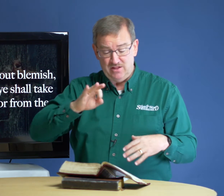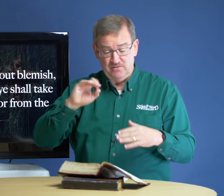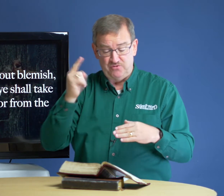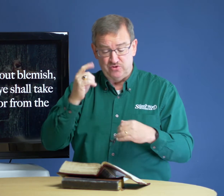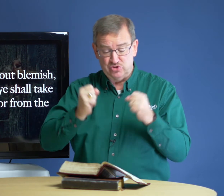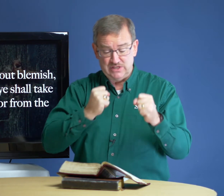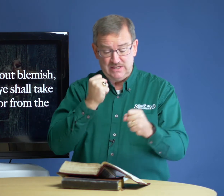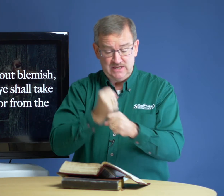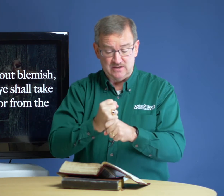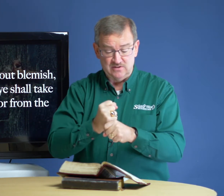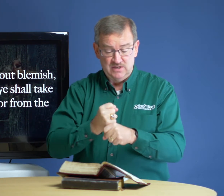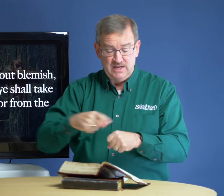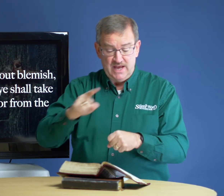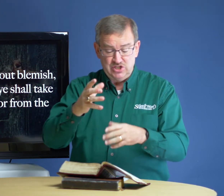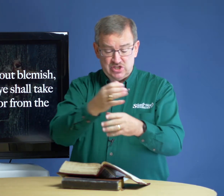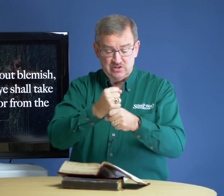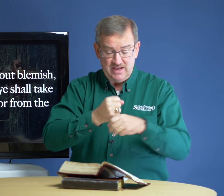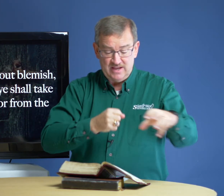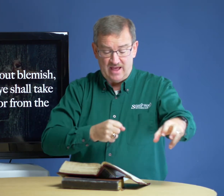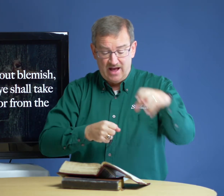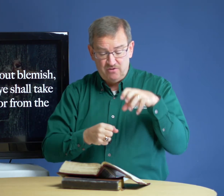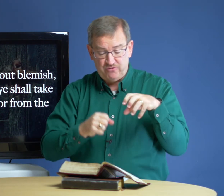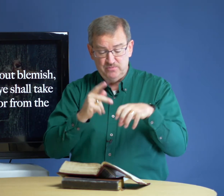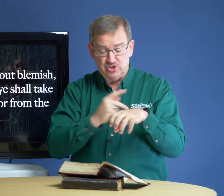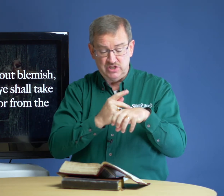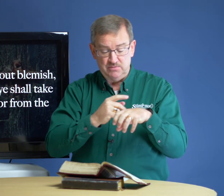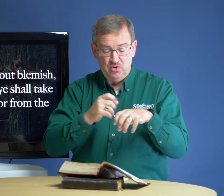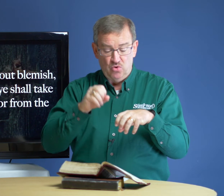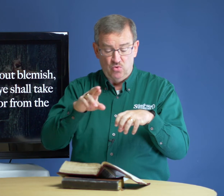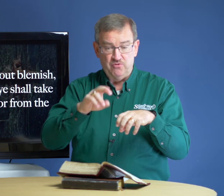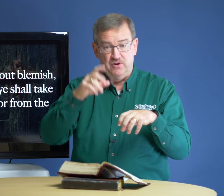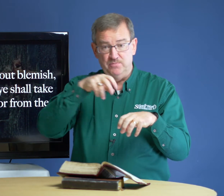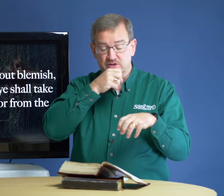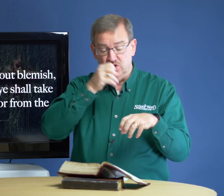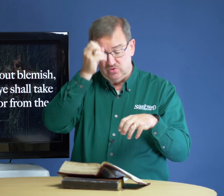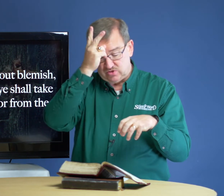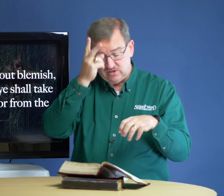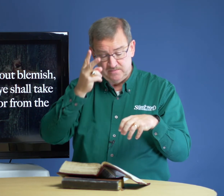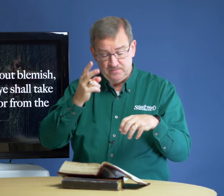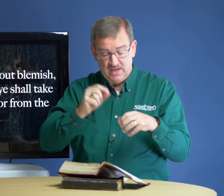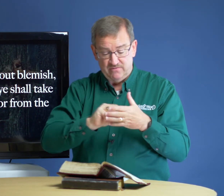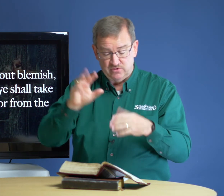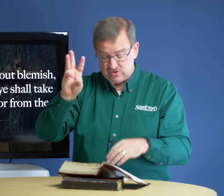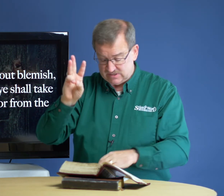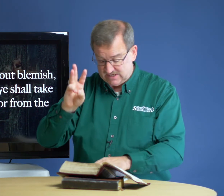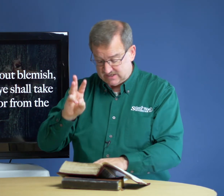of the first year and ye shall take it out from the sheep or from the goats. Verse six,